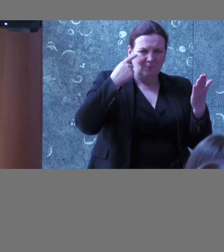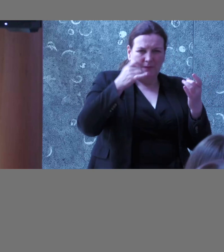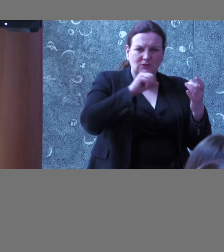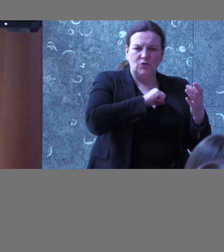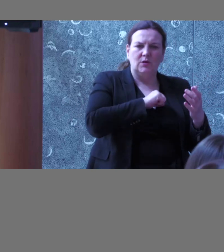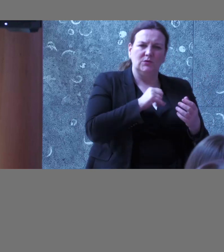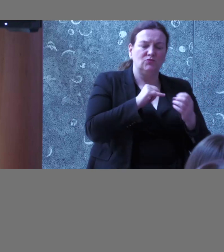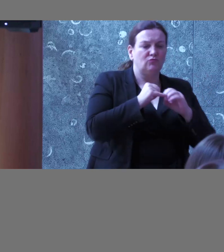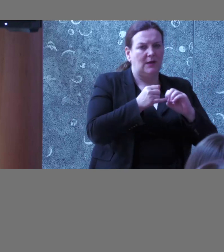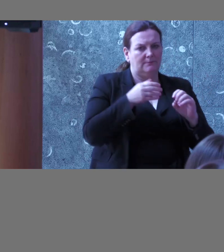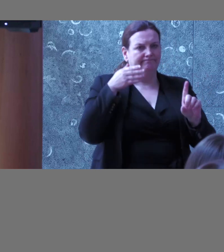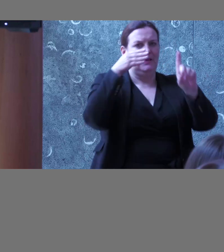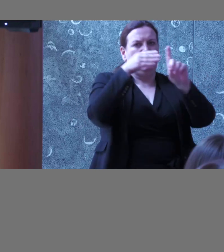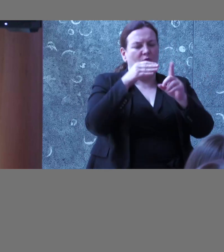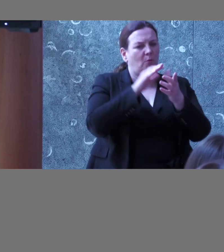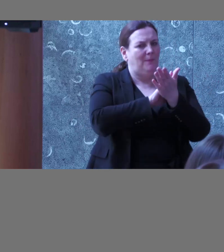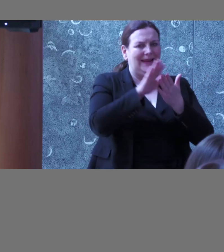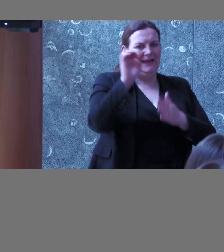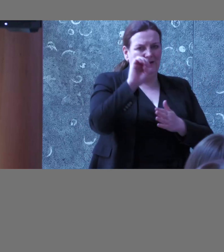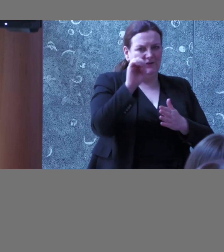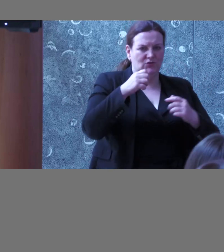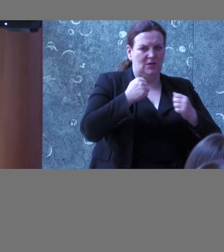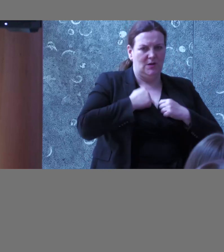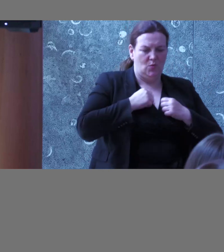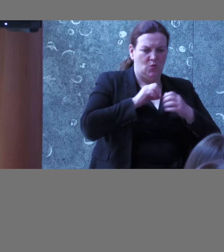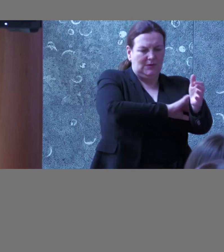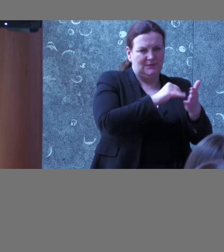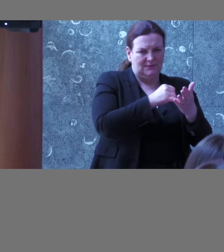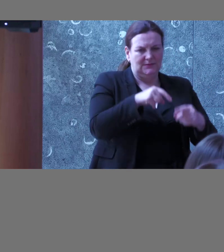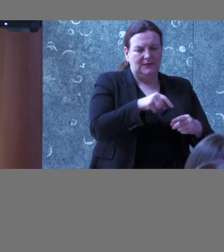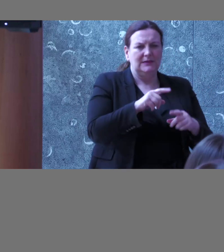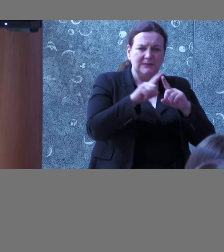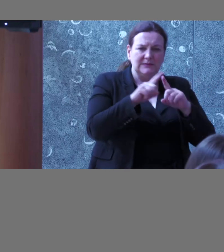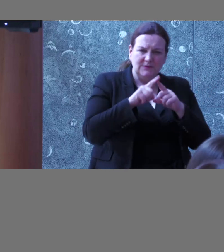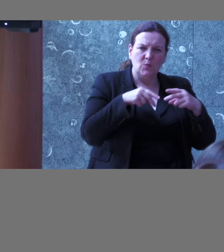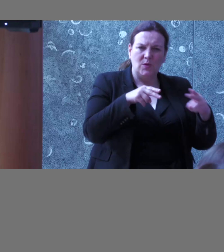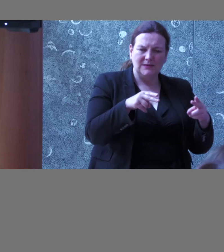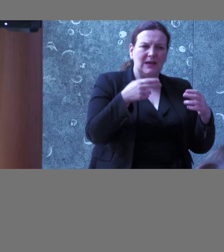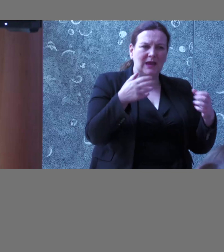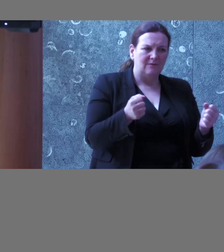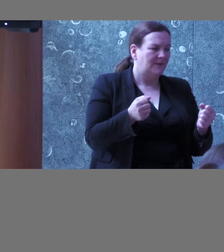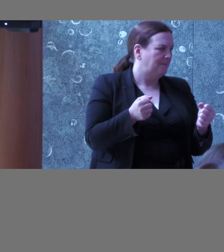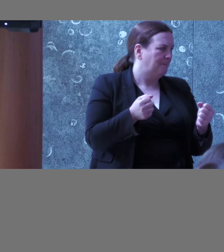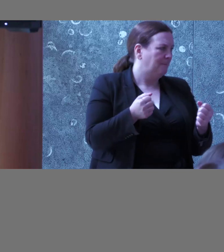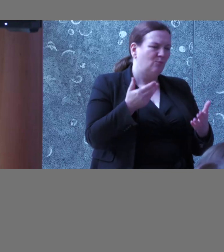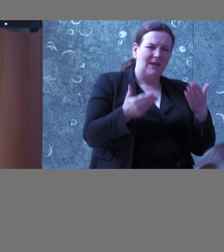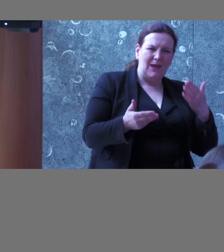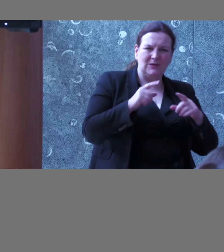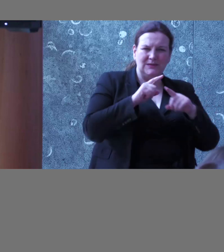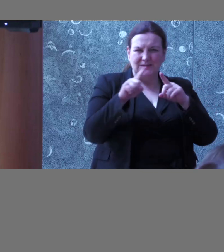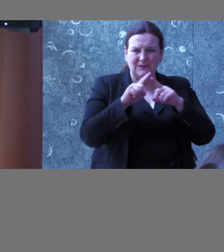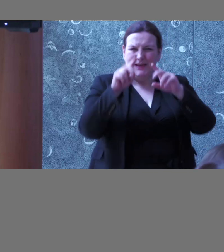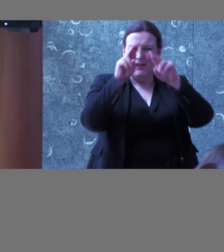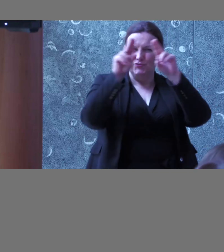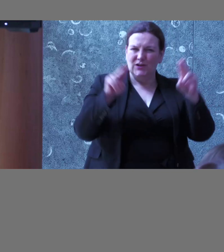so, you know, there's lots of other kind of checks that you can do that aren't just regarding the different international